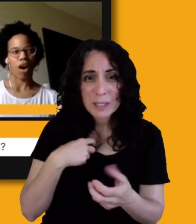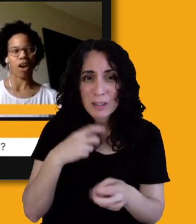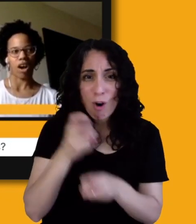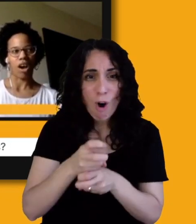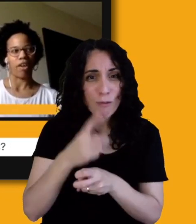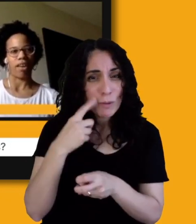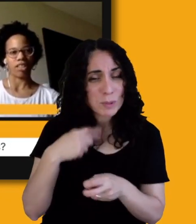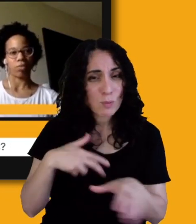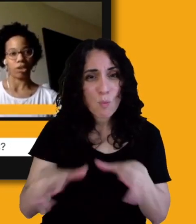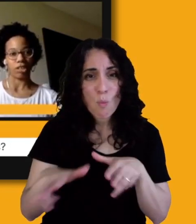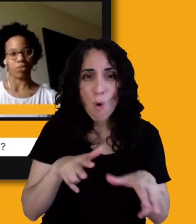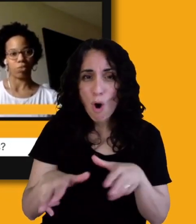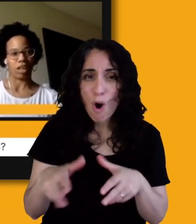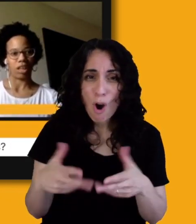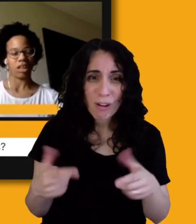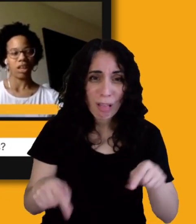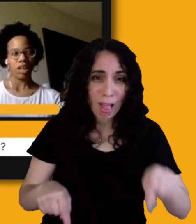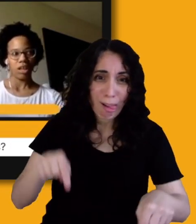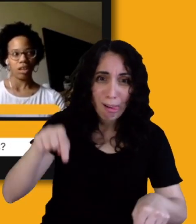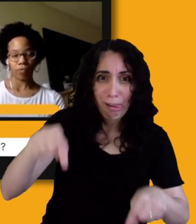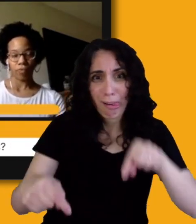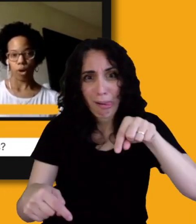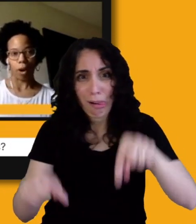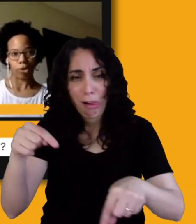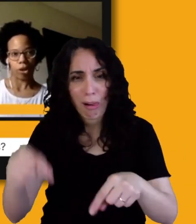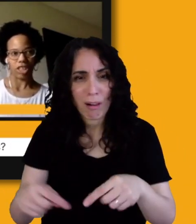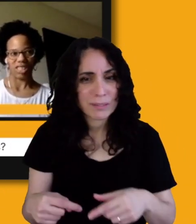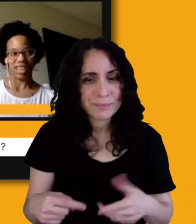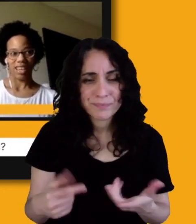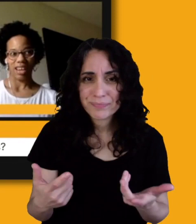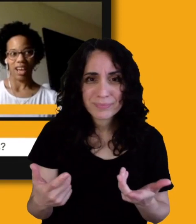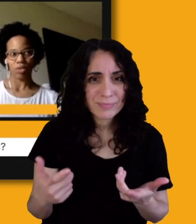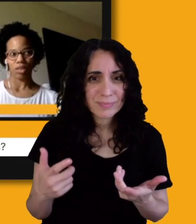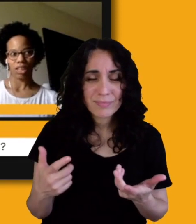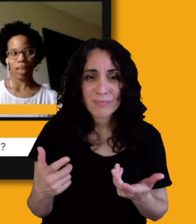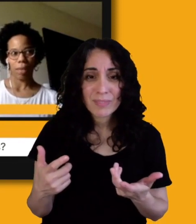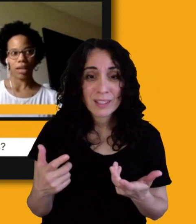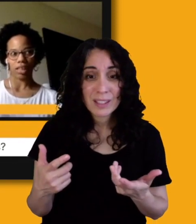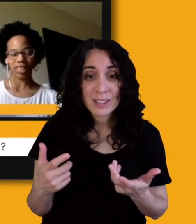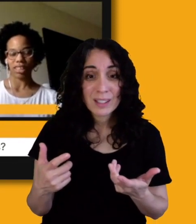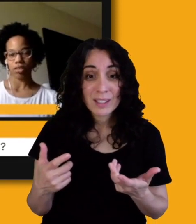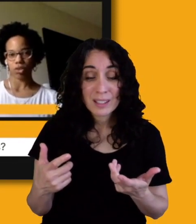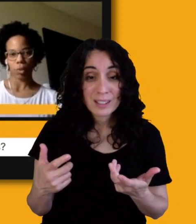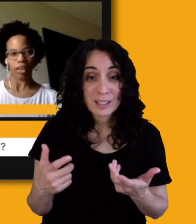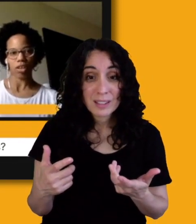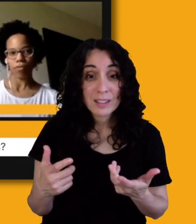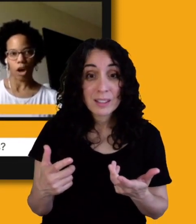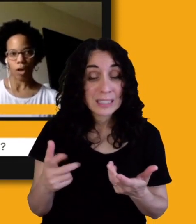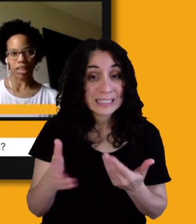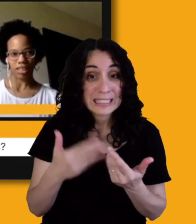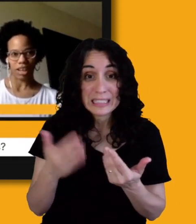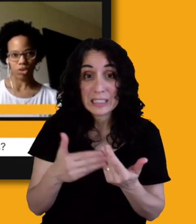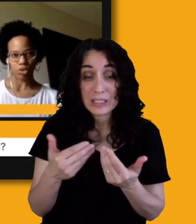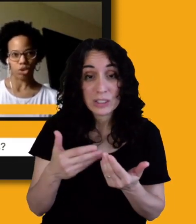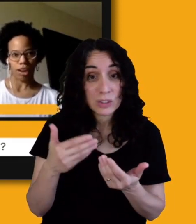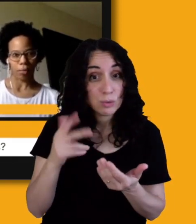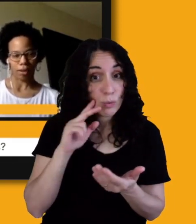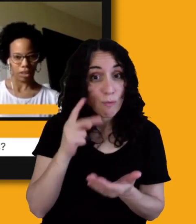on as a person with forearm crutches. And not only am I quick to fall because I do drag my feet,